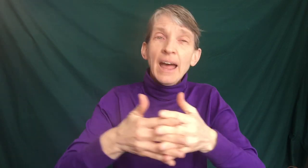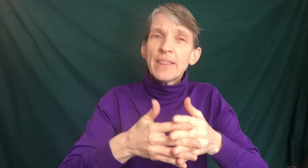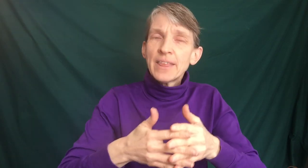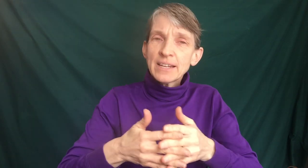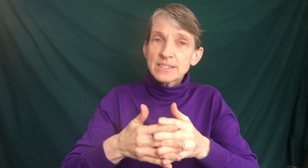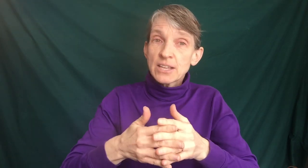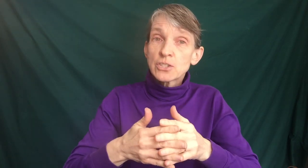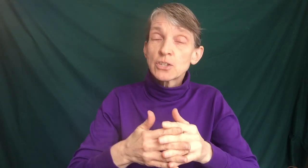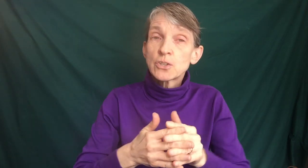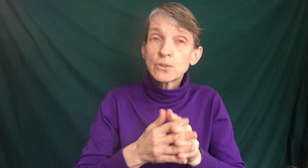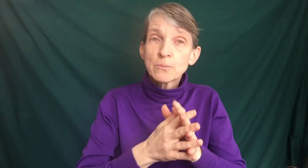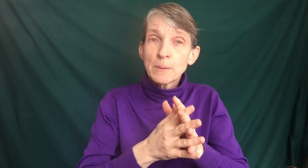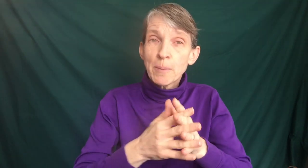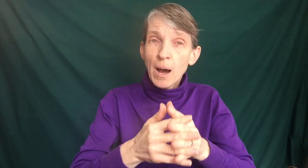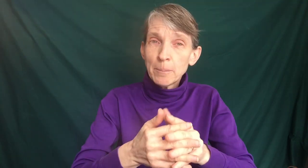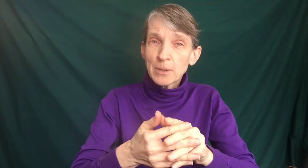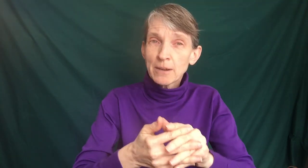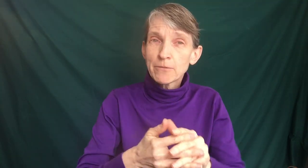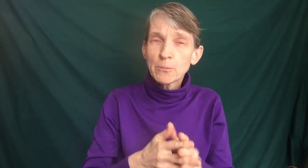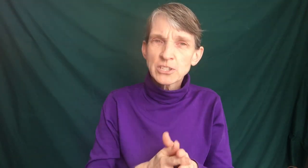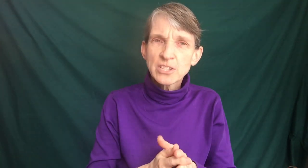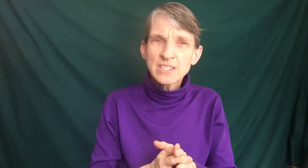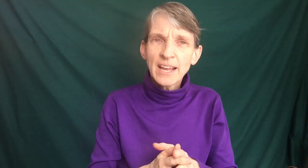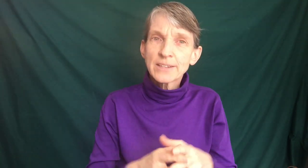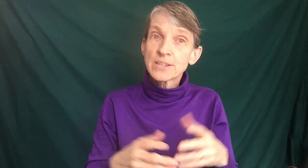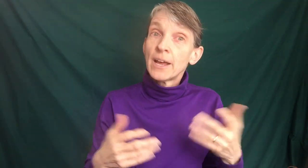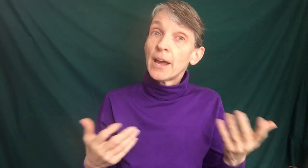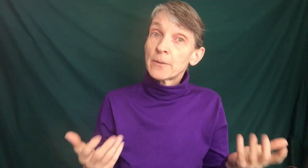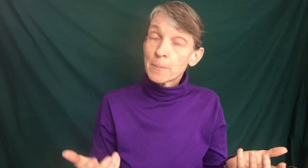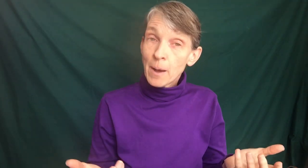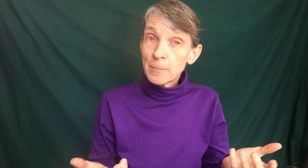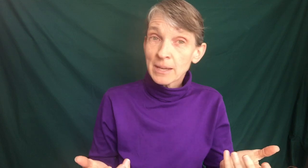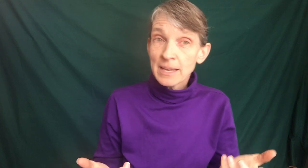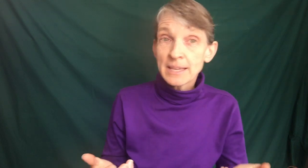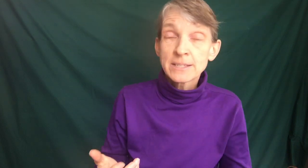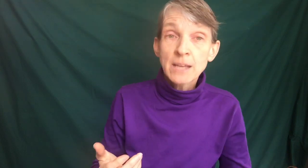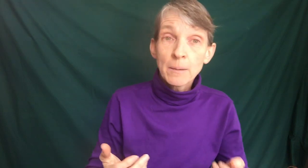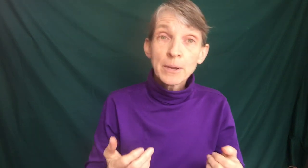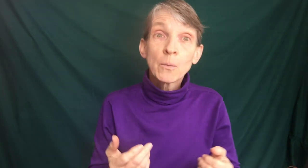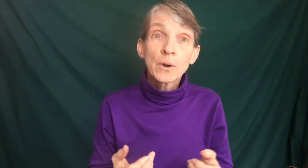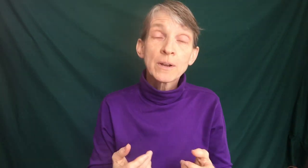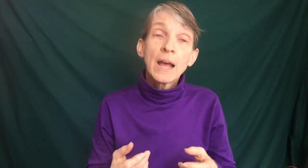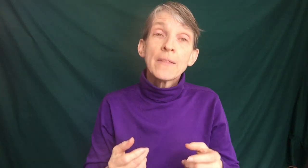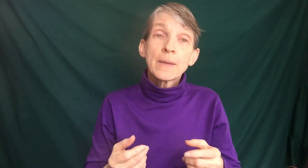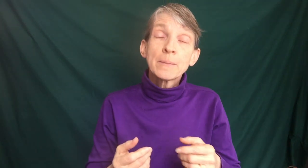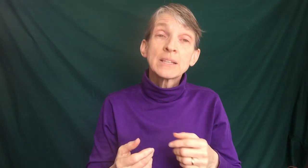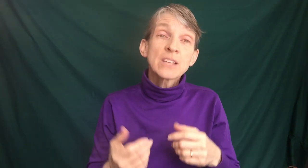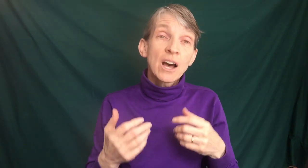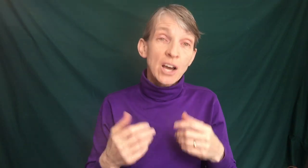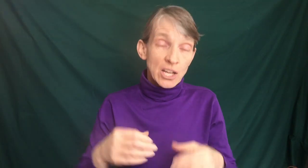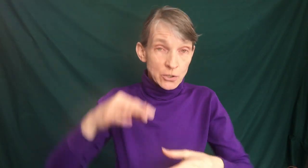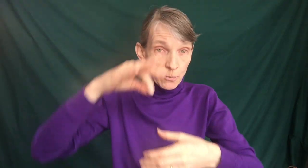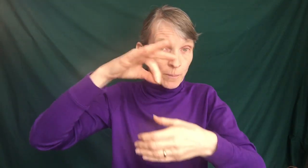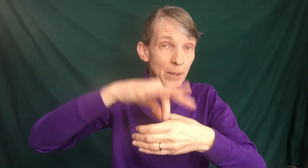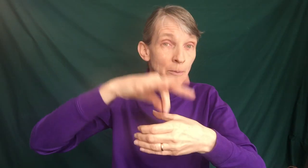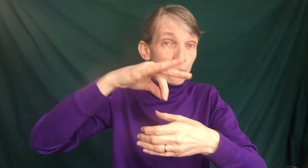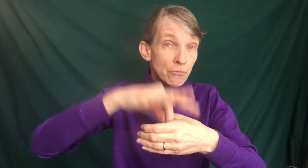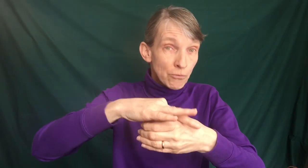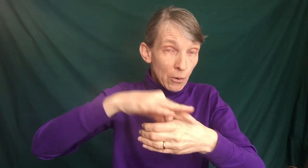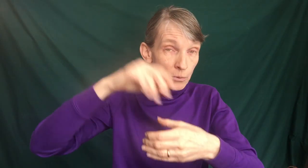Then it says to the Republic for which it stands. The Republic is a big word that means a country where people vote